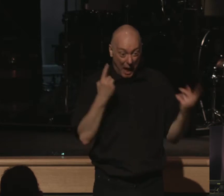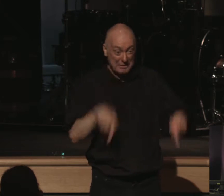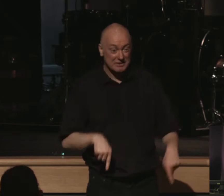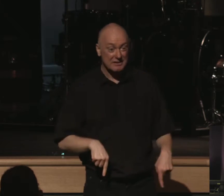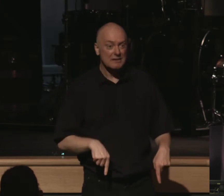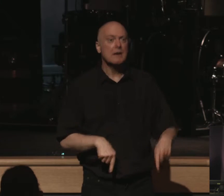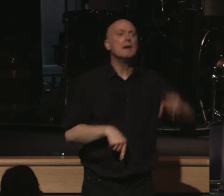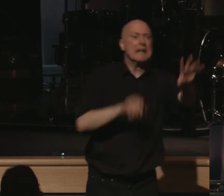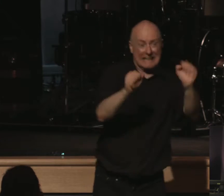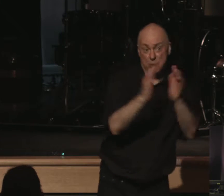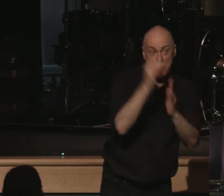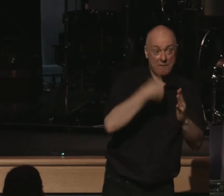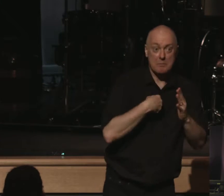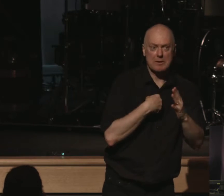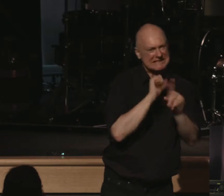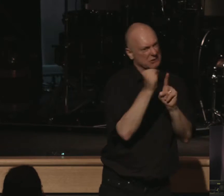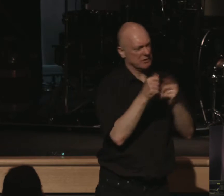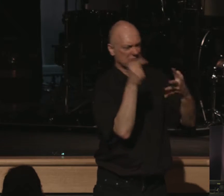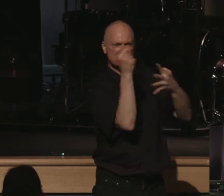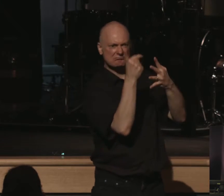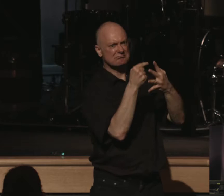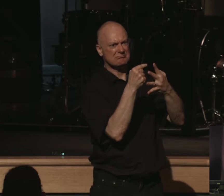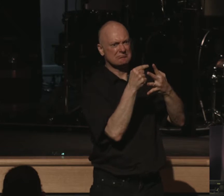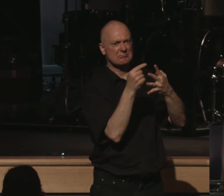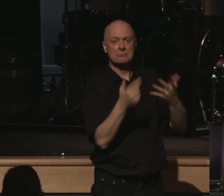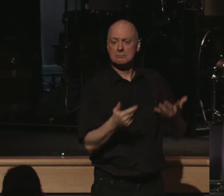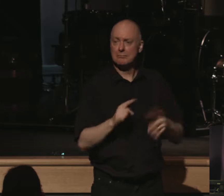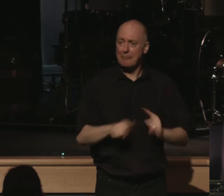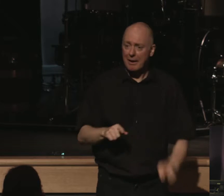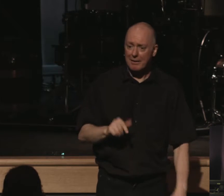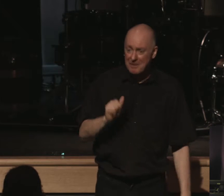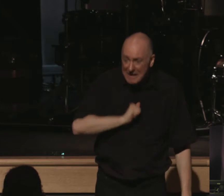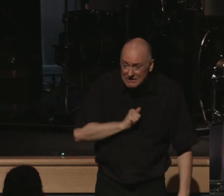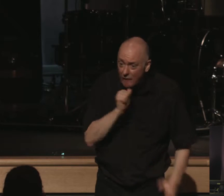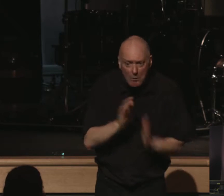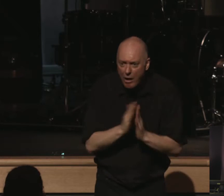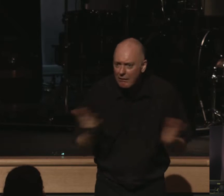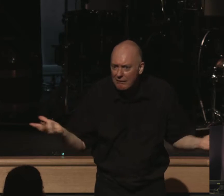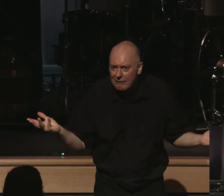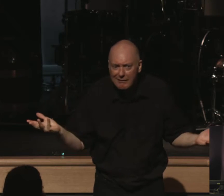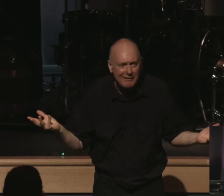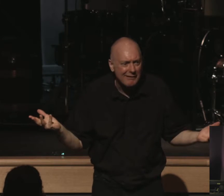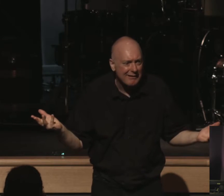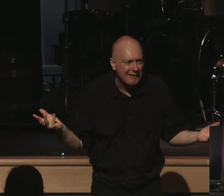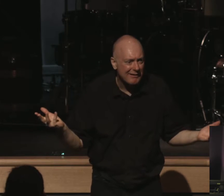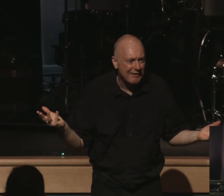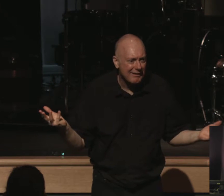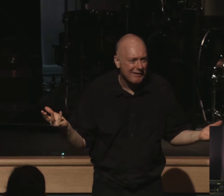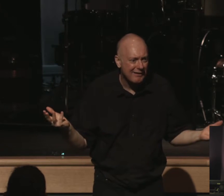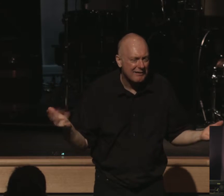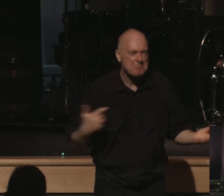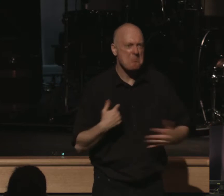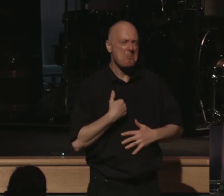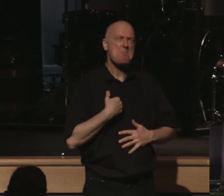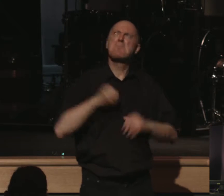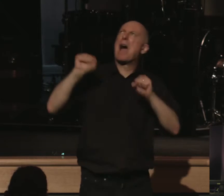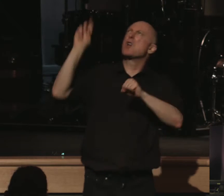Would you pray for me about this big situation in my life? Okay, great, yeah. But I haven't ever labored before the Lord in this. I think I can do it on my own.